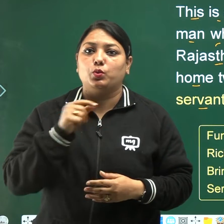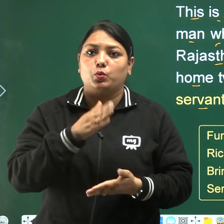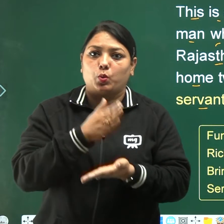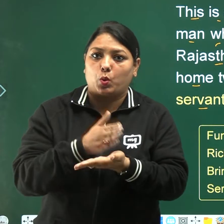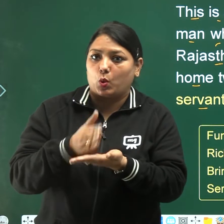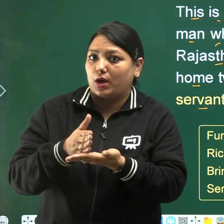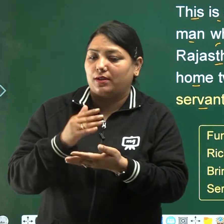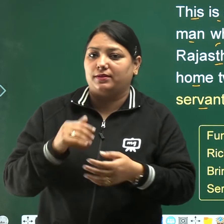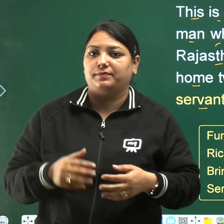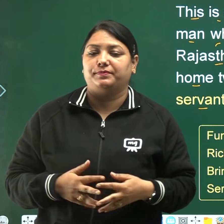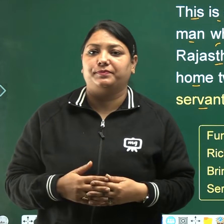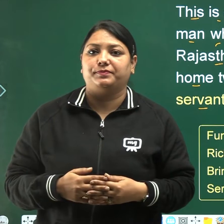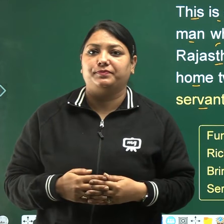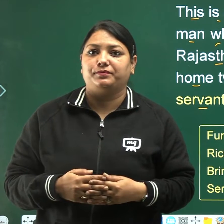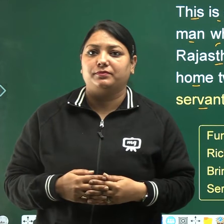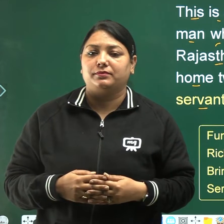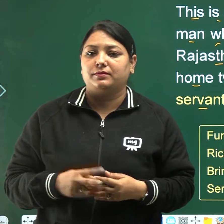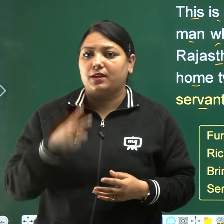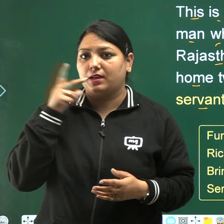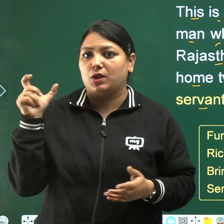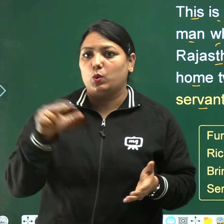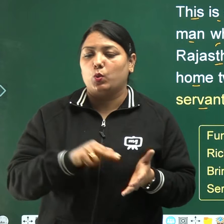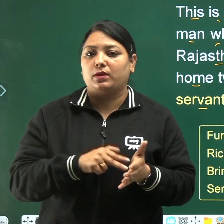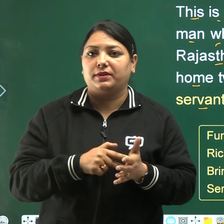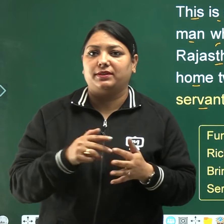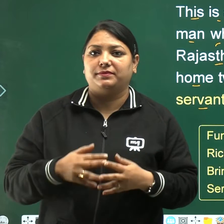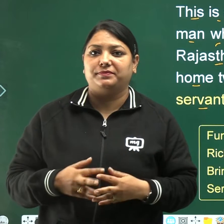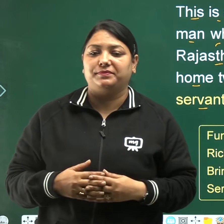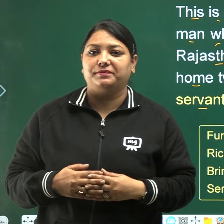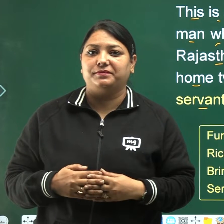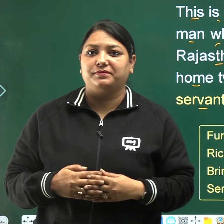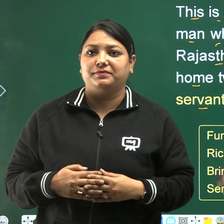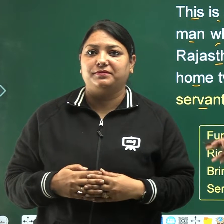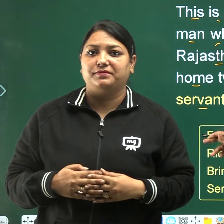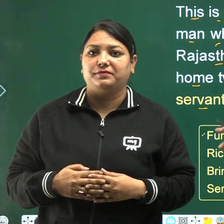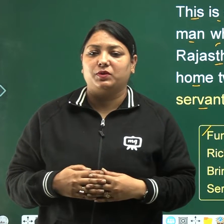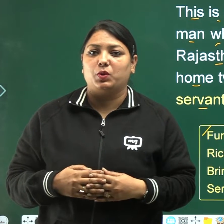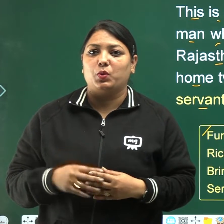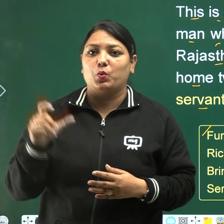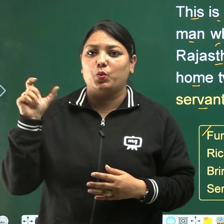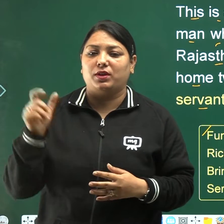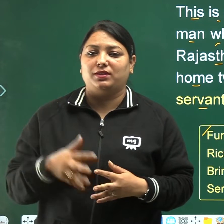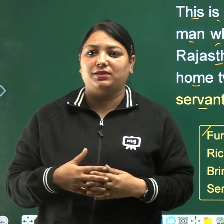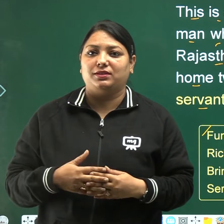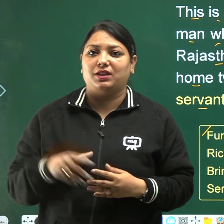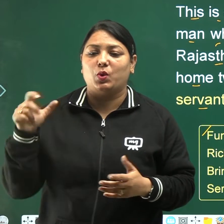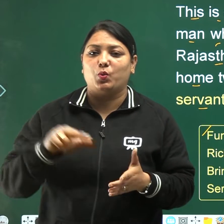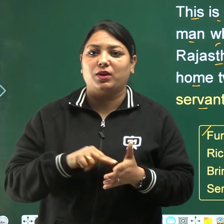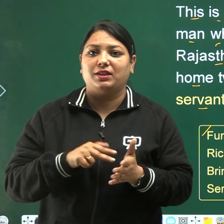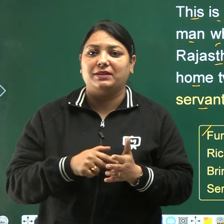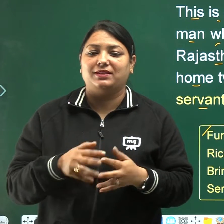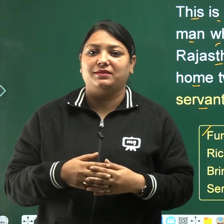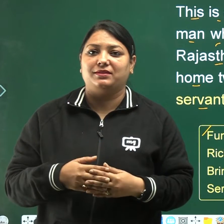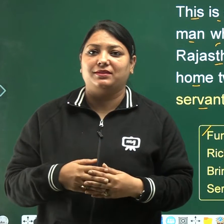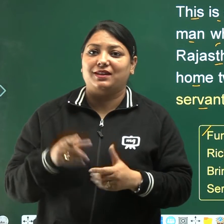now let us see the word meanings, funny, funny means